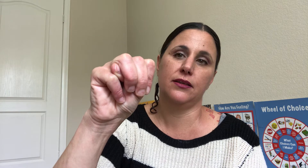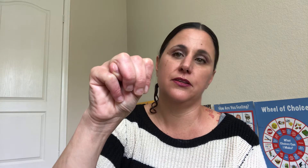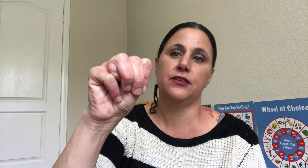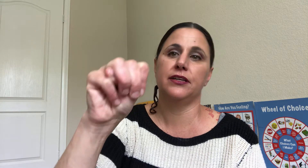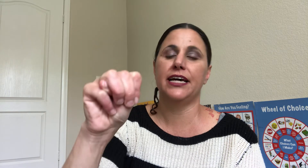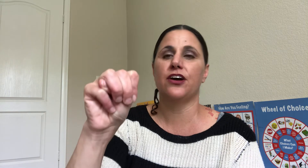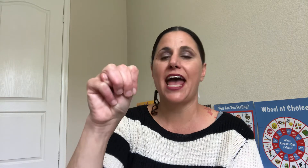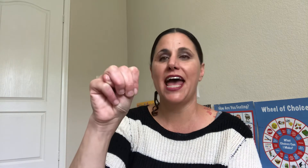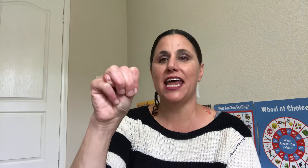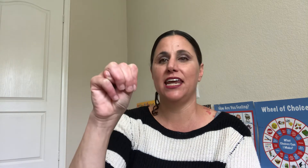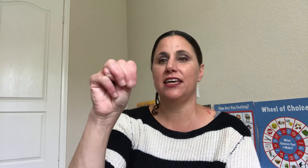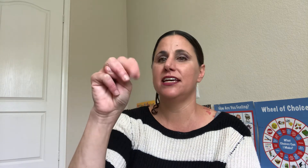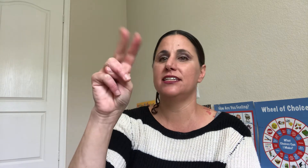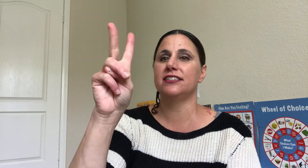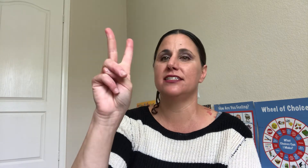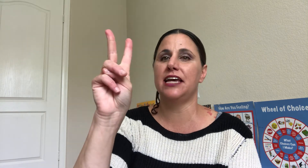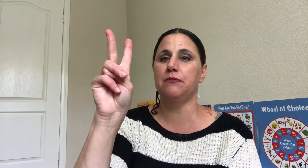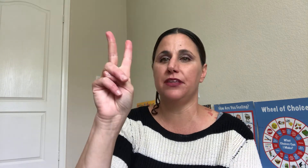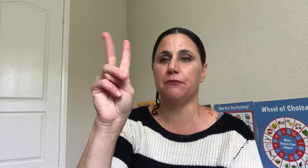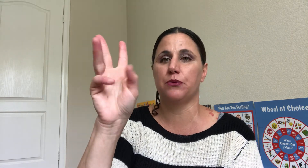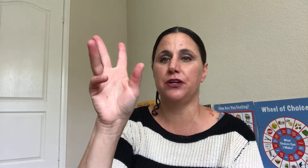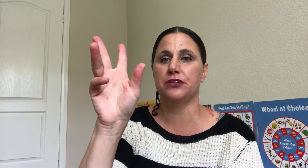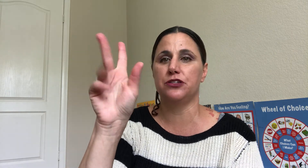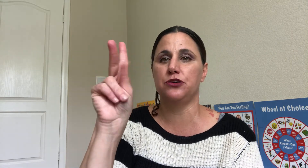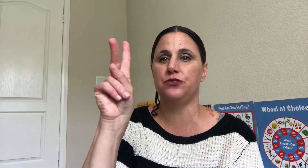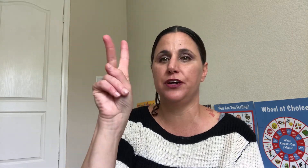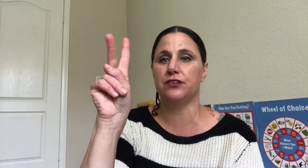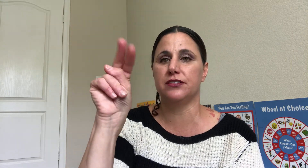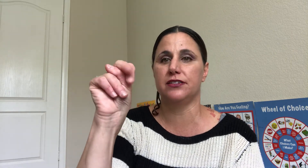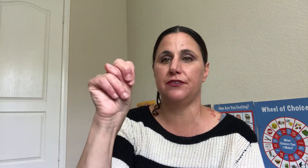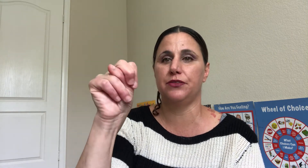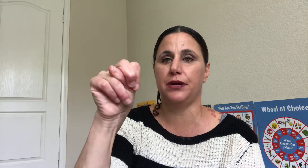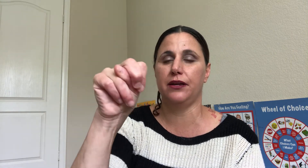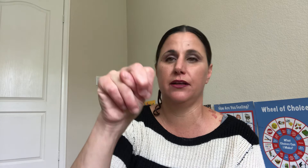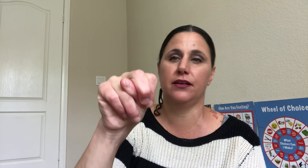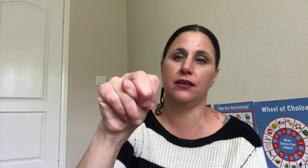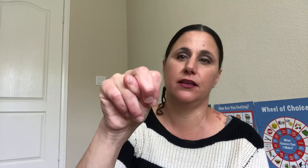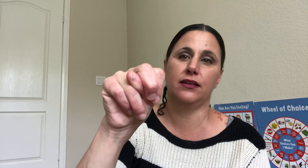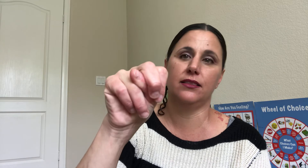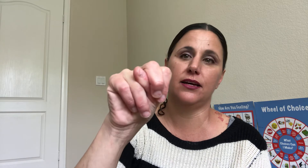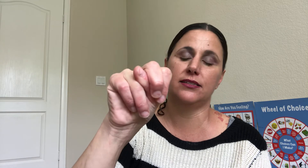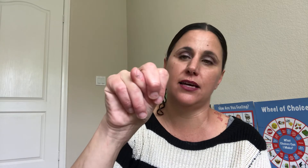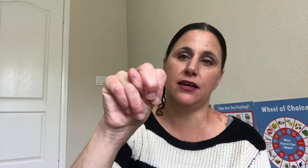The letter N is the same thing, but we're using two fingers instead of three. That's N.